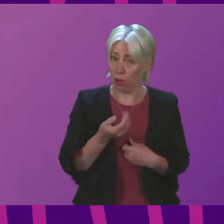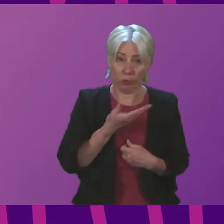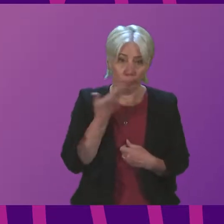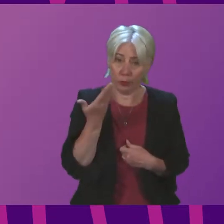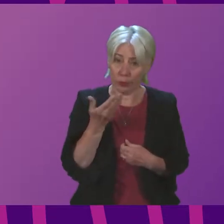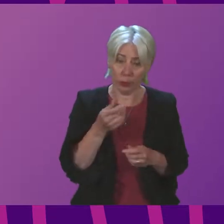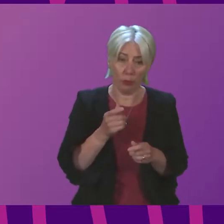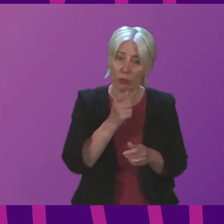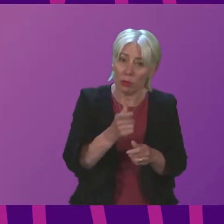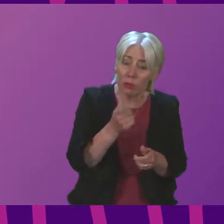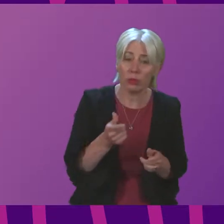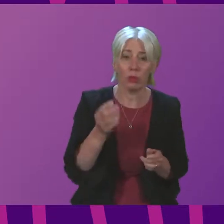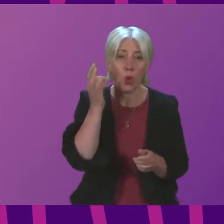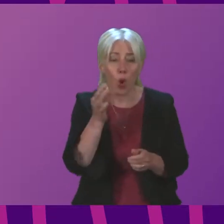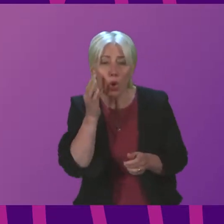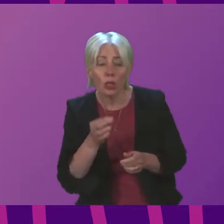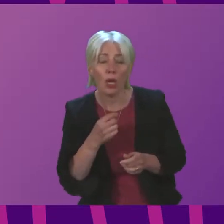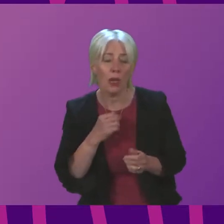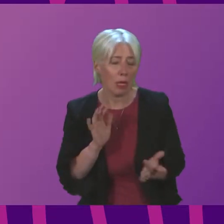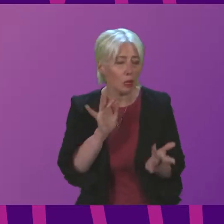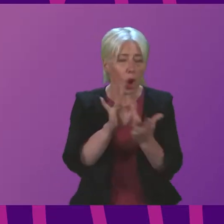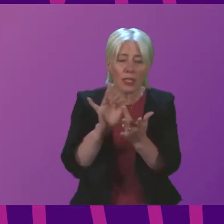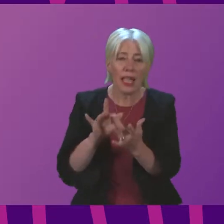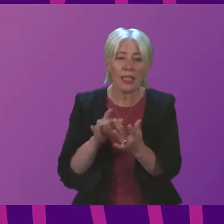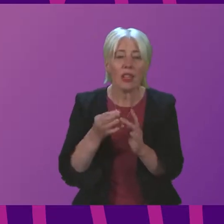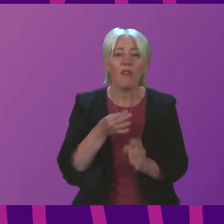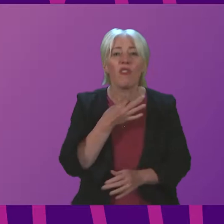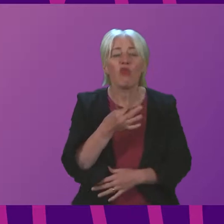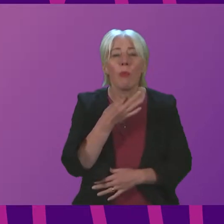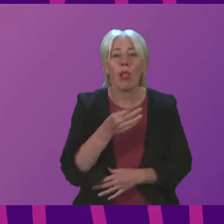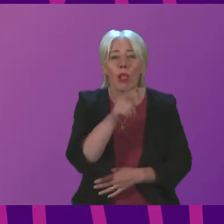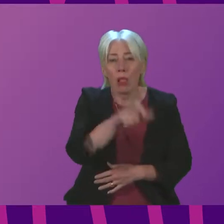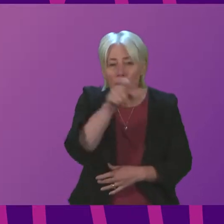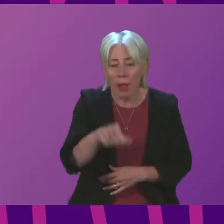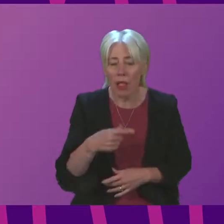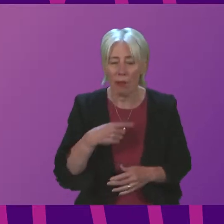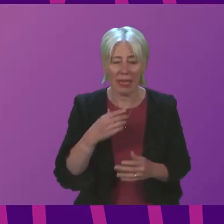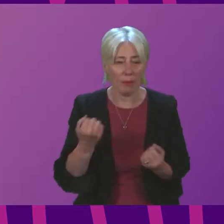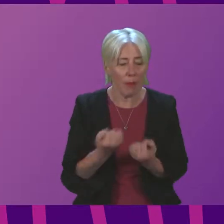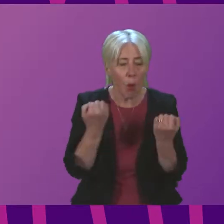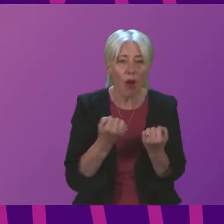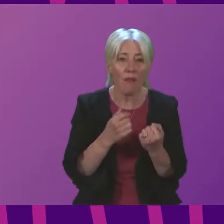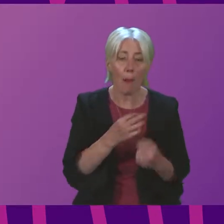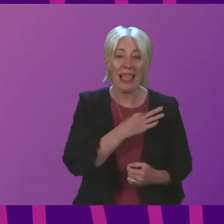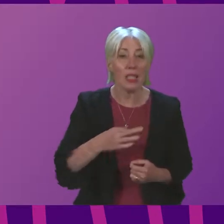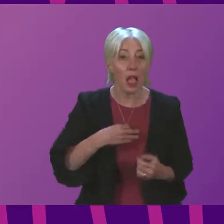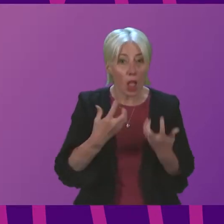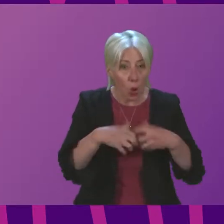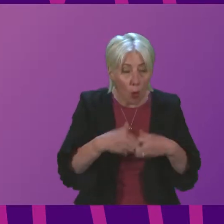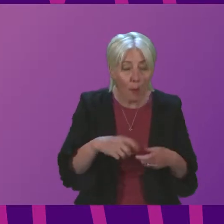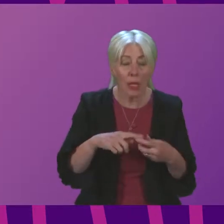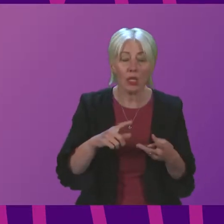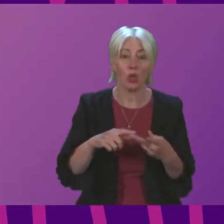and water. I've been in touch with vulnerable constituents some, for example, who require power for medical equipment and running water to